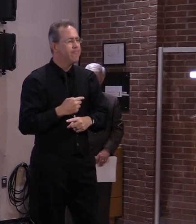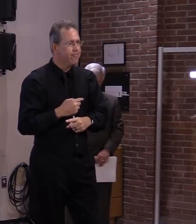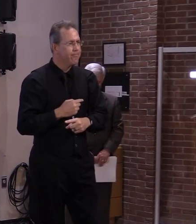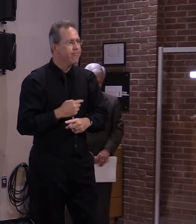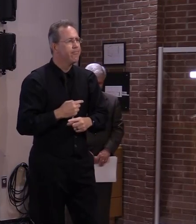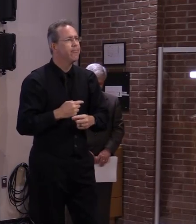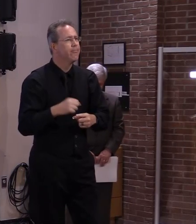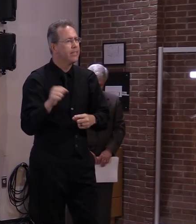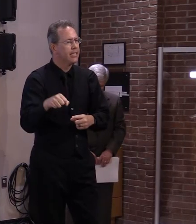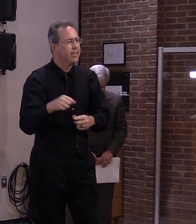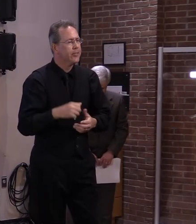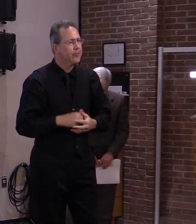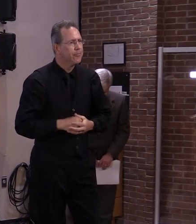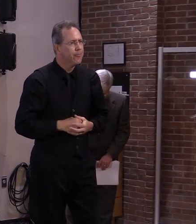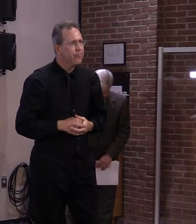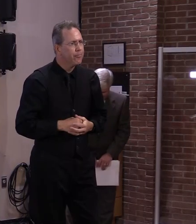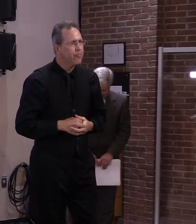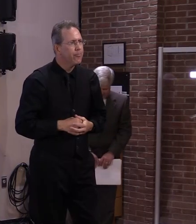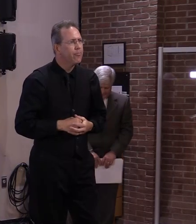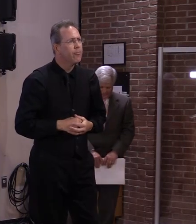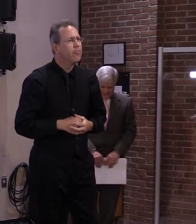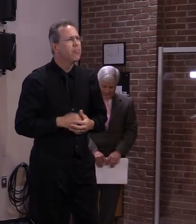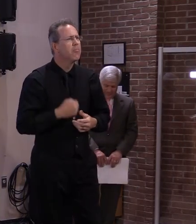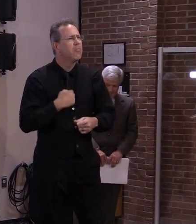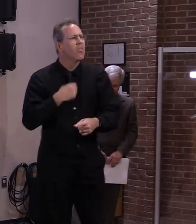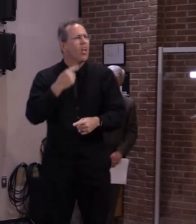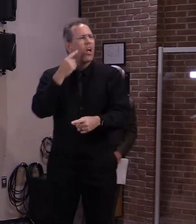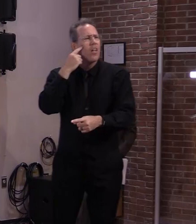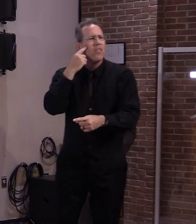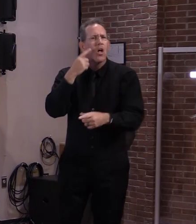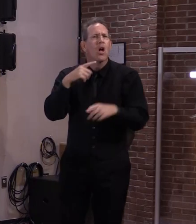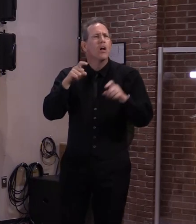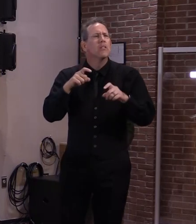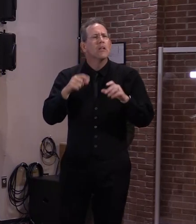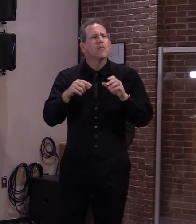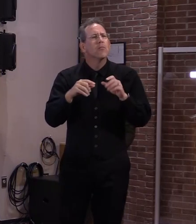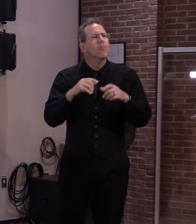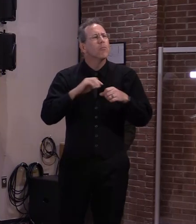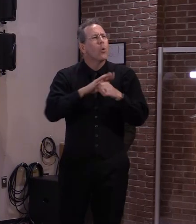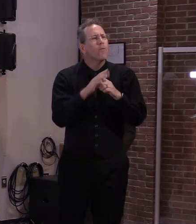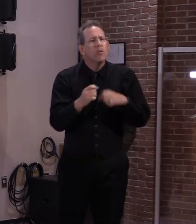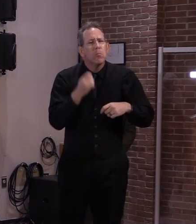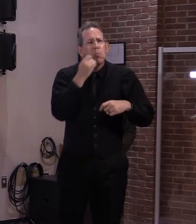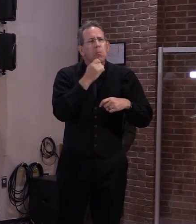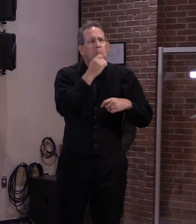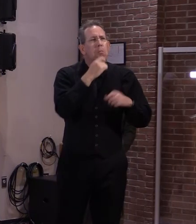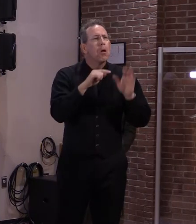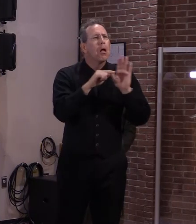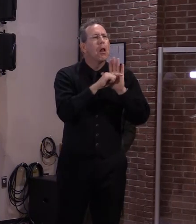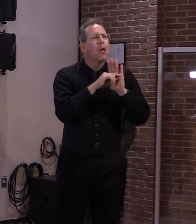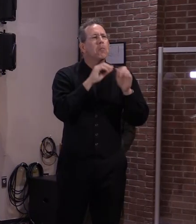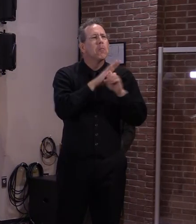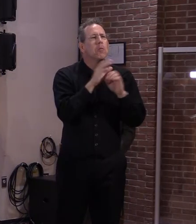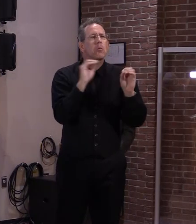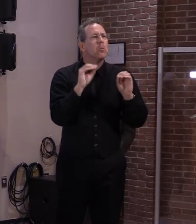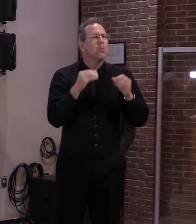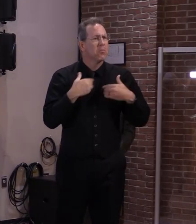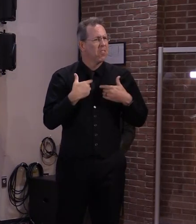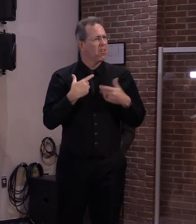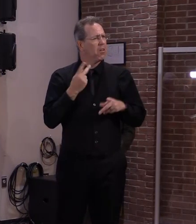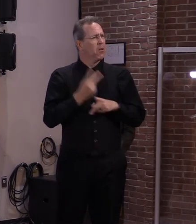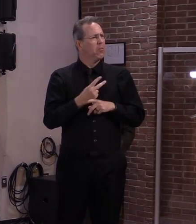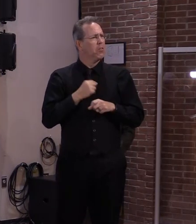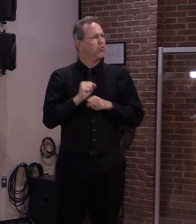uh if someone says hey i've got a negative antibody test antibodies show i don't i don't have it uh is that uh